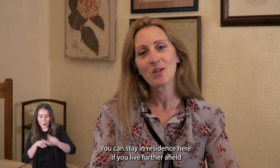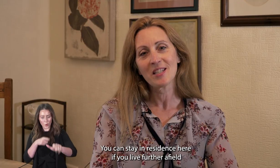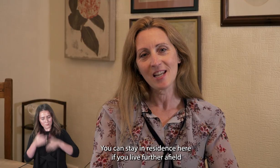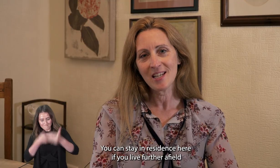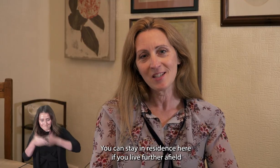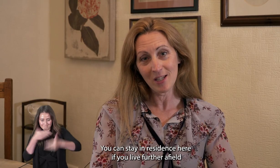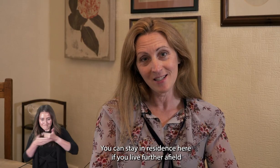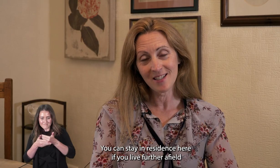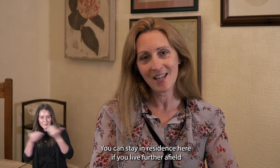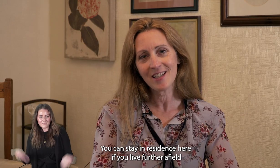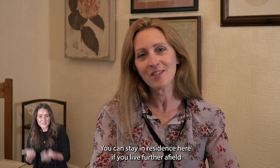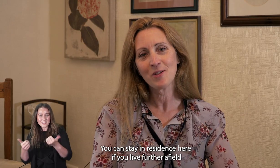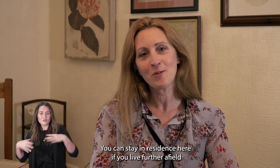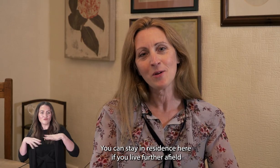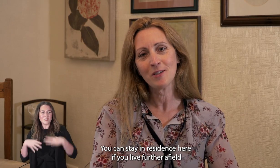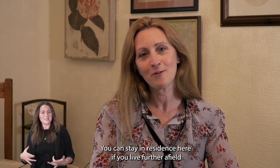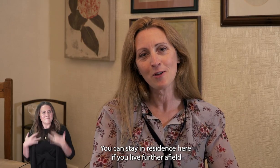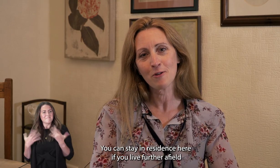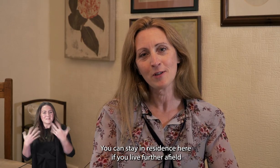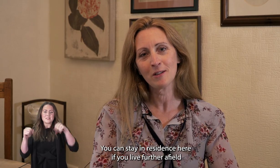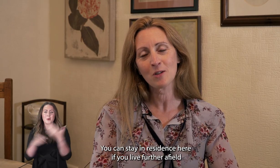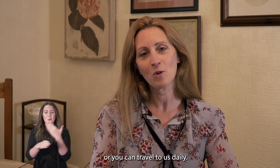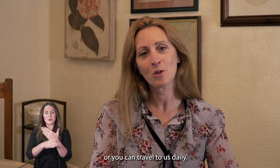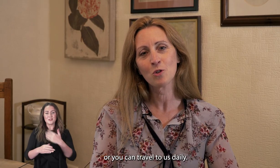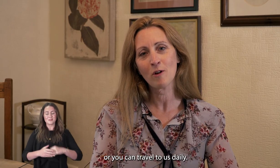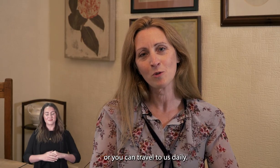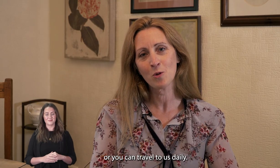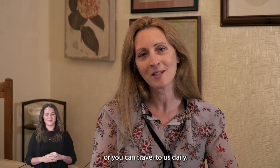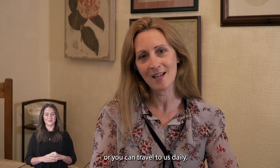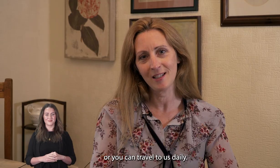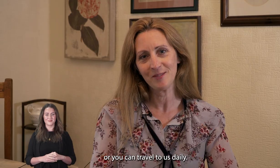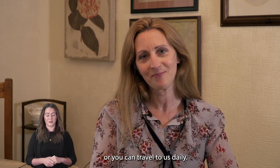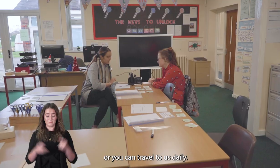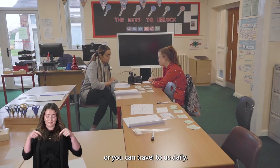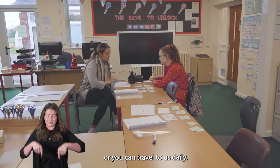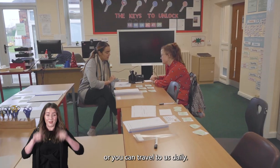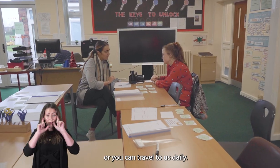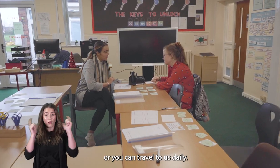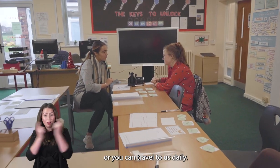You can stay in residence here if you live further afield or you can travel to us daily.